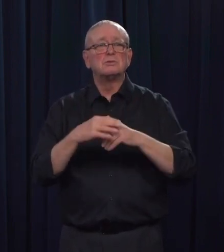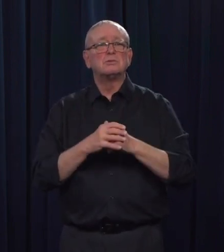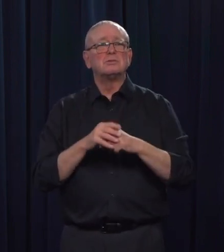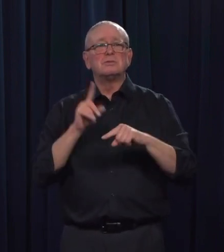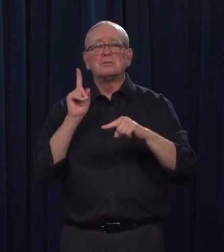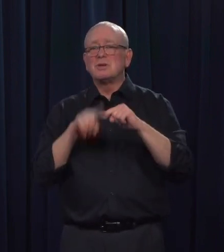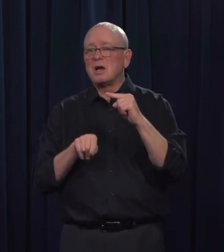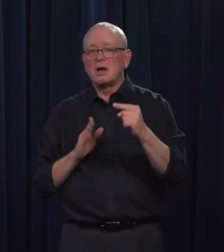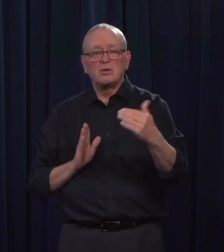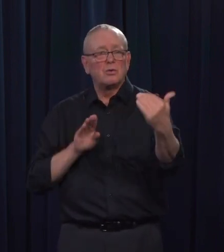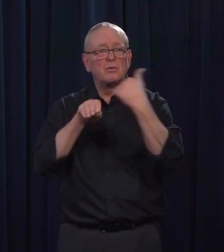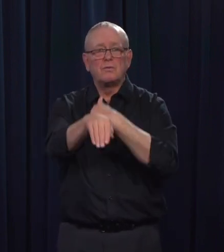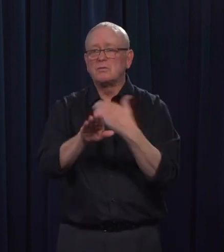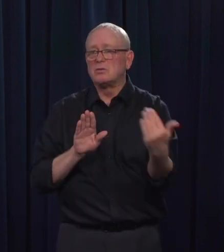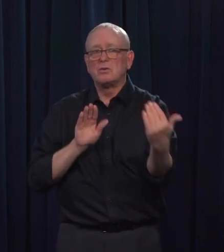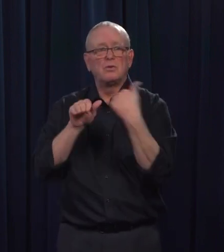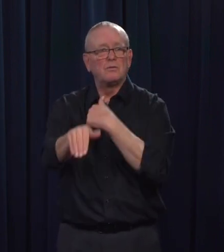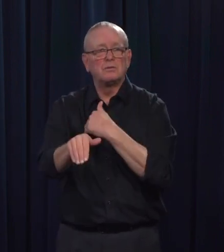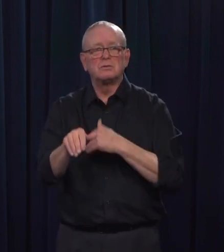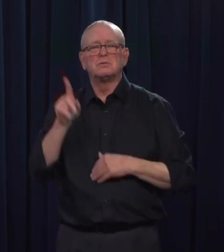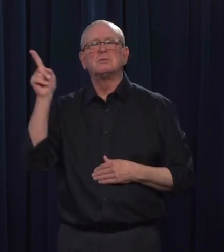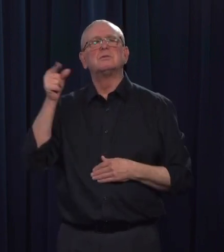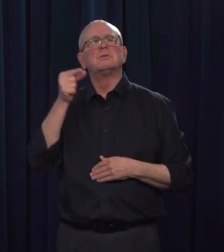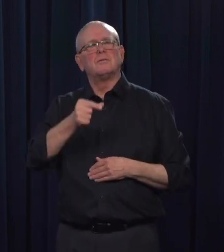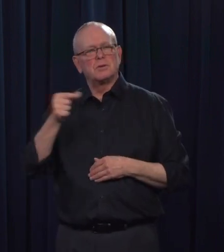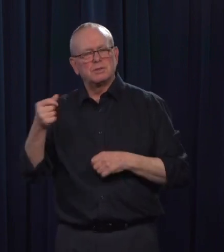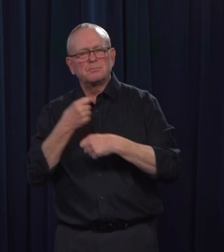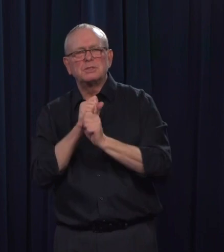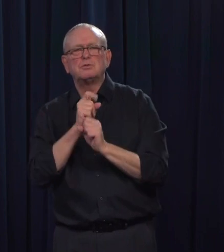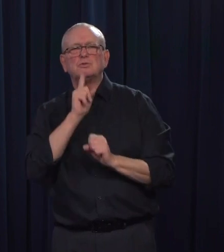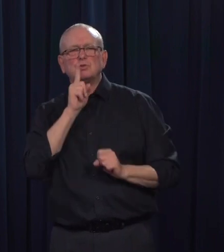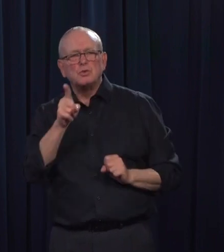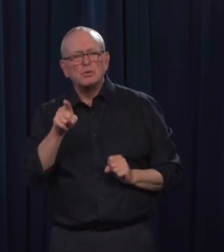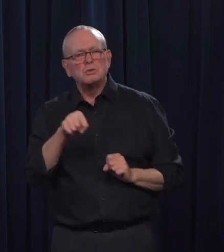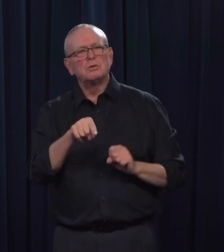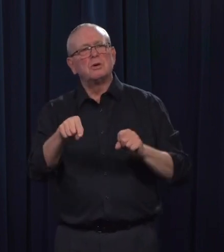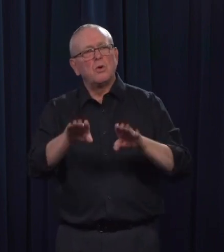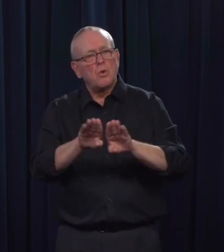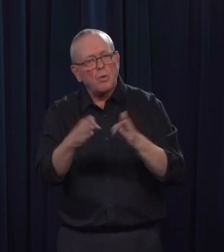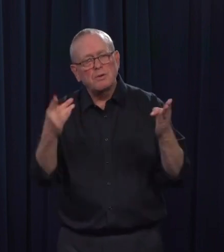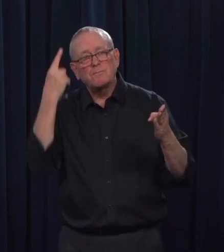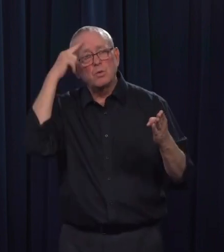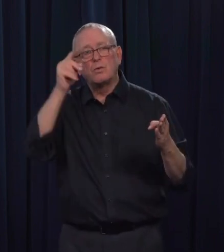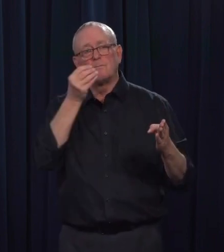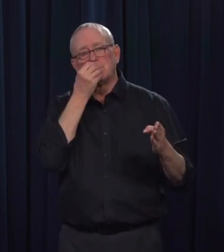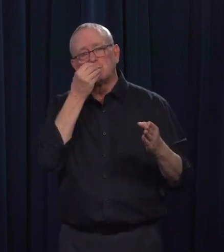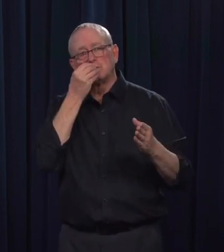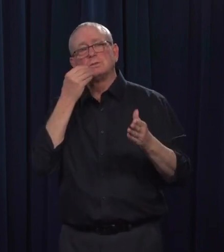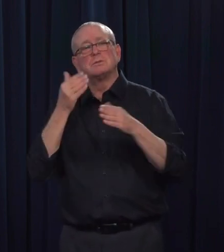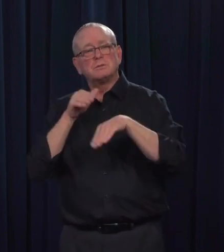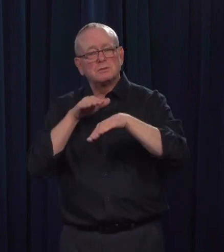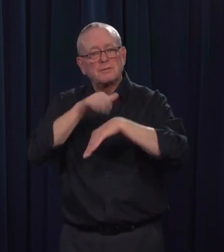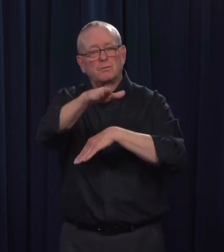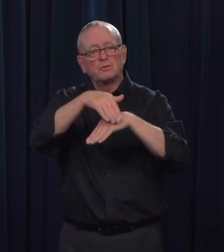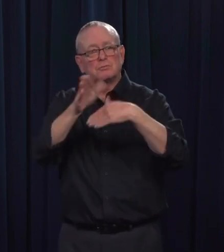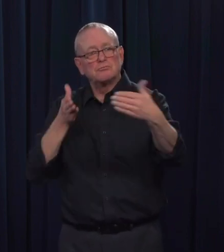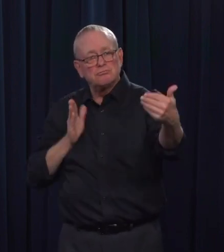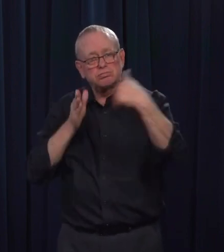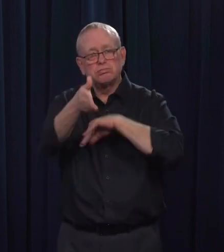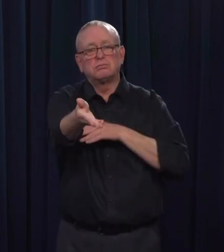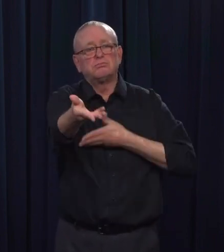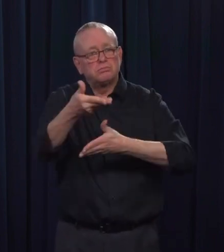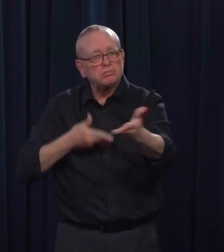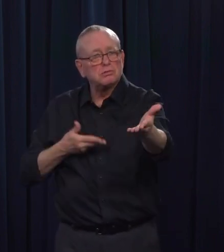not have the border close. And so building those types of contingency plans is essentially what we're doing, this